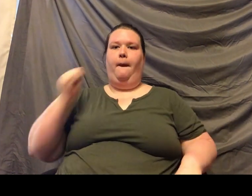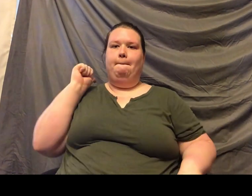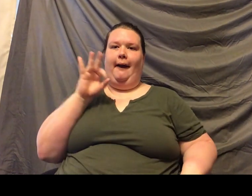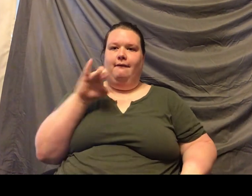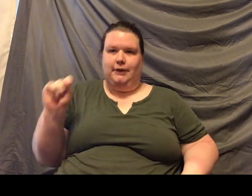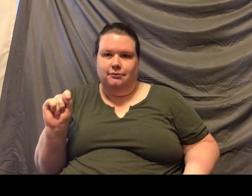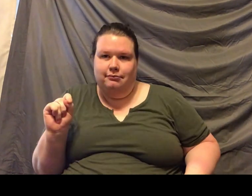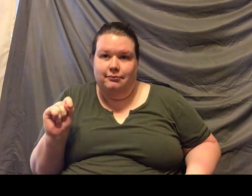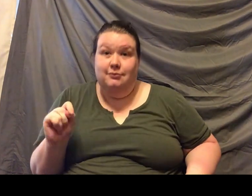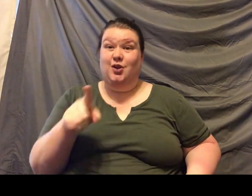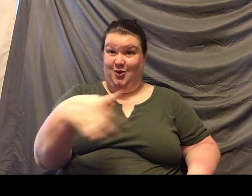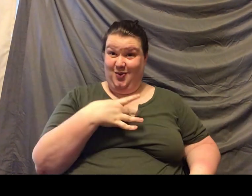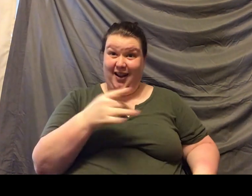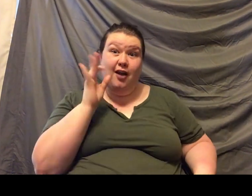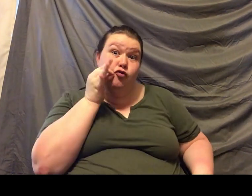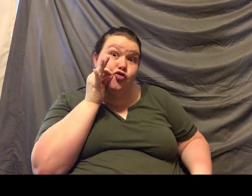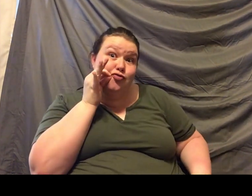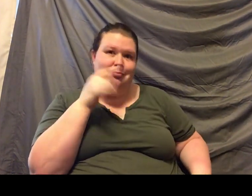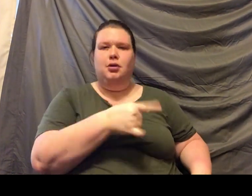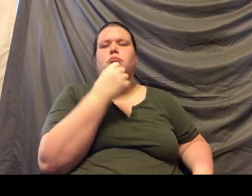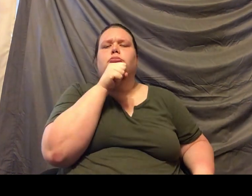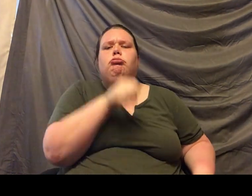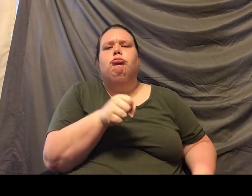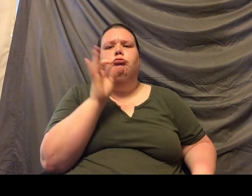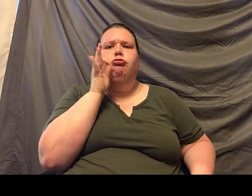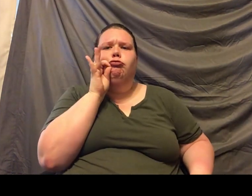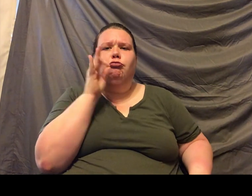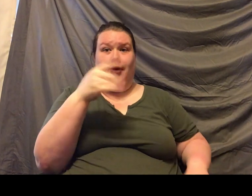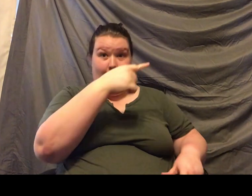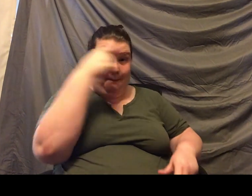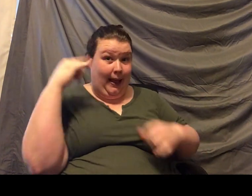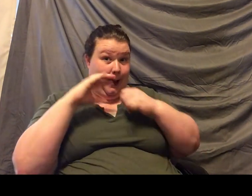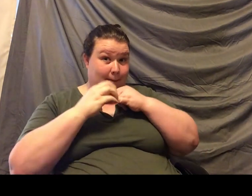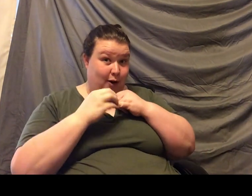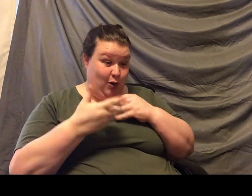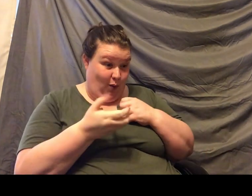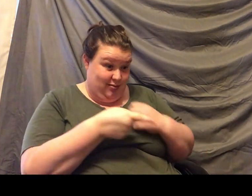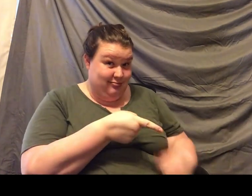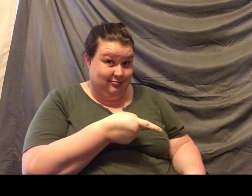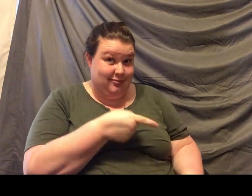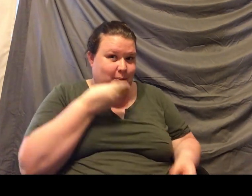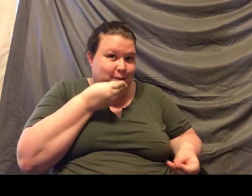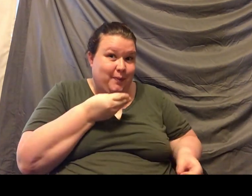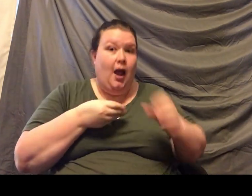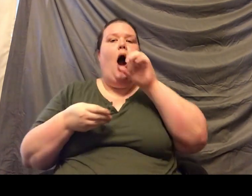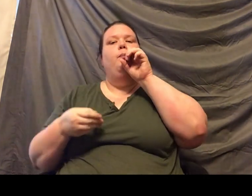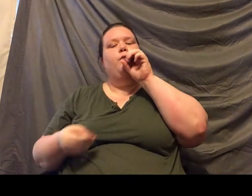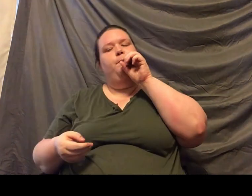Because Mo really likes his fruit. Good job, bud. He might just hold on to that for a few minutes and that's okay. Now if you're